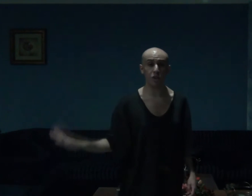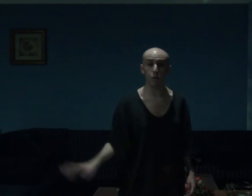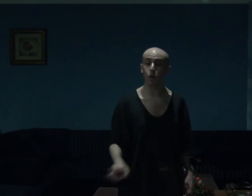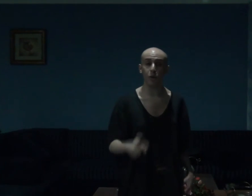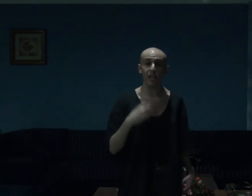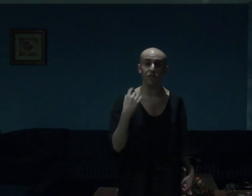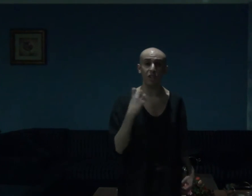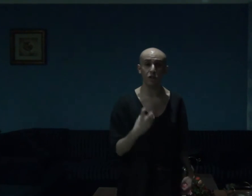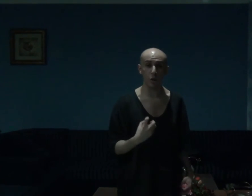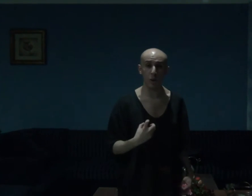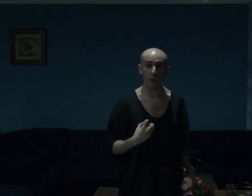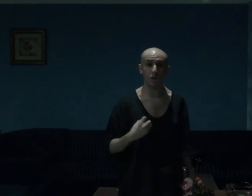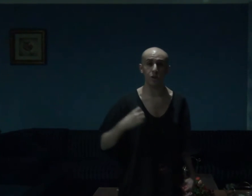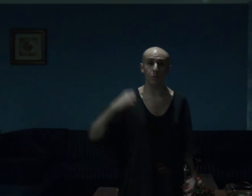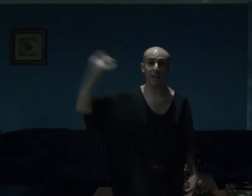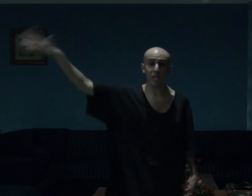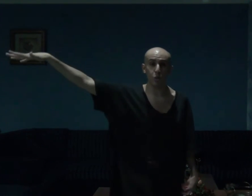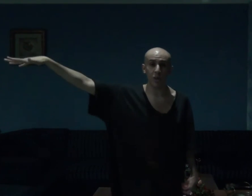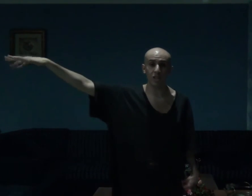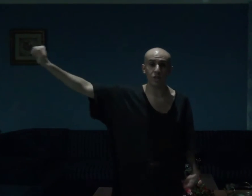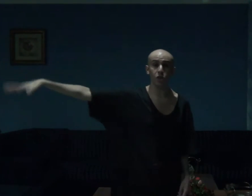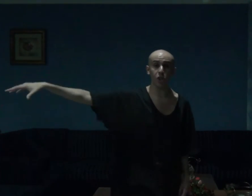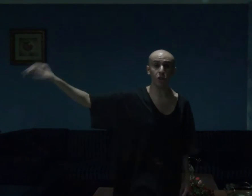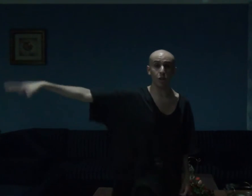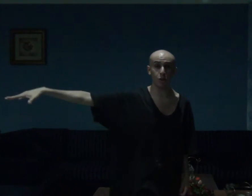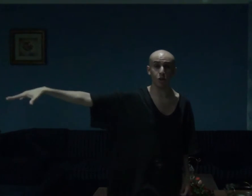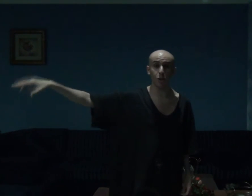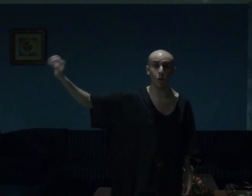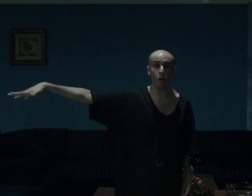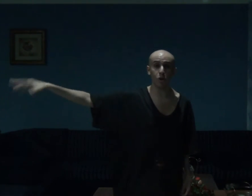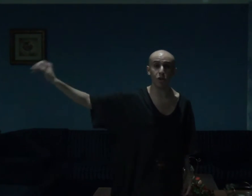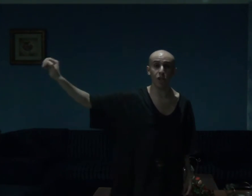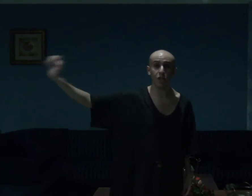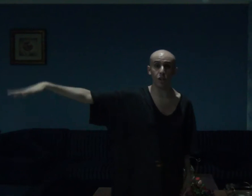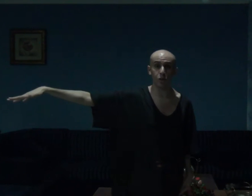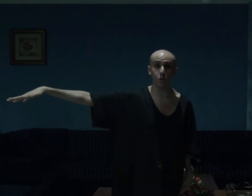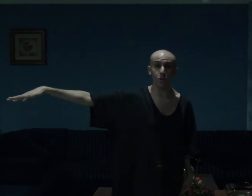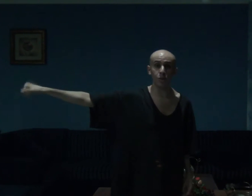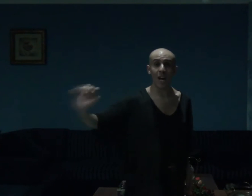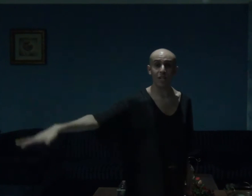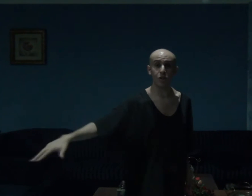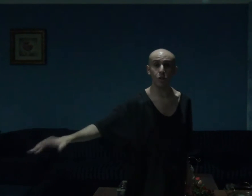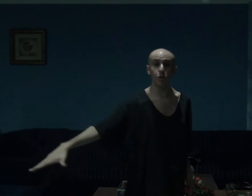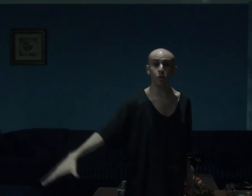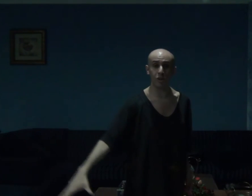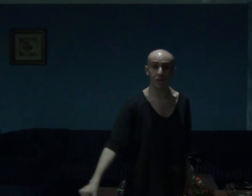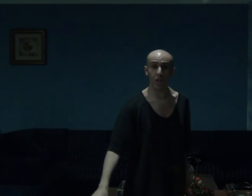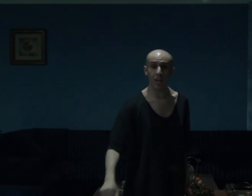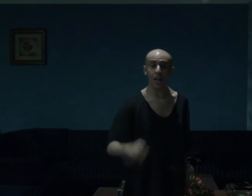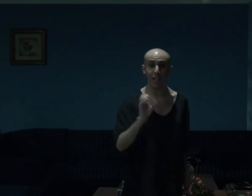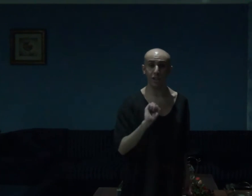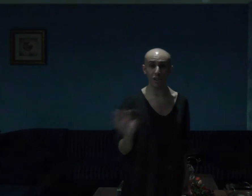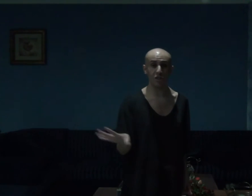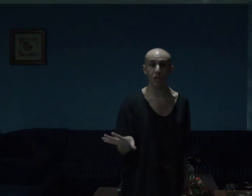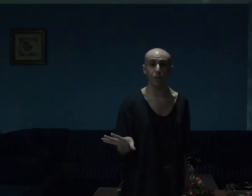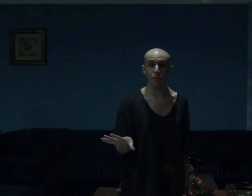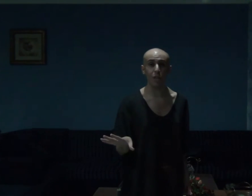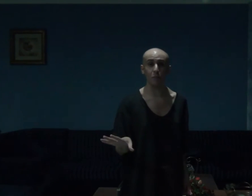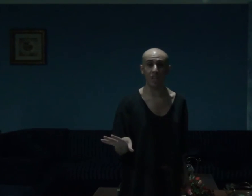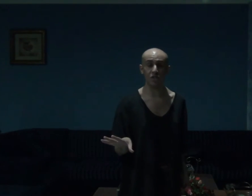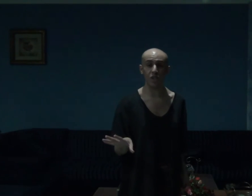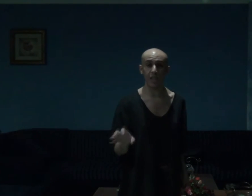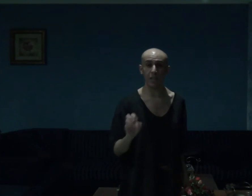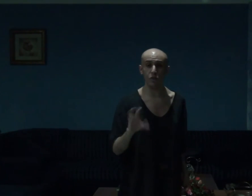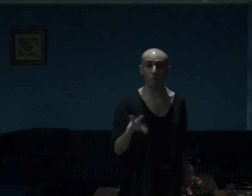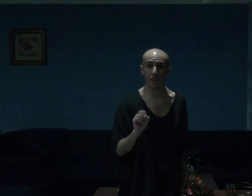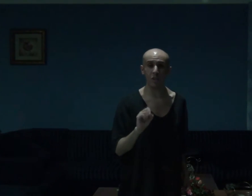he was so great and so awesome as was jean garso or jean garsoon as ternulsta i cannot say her